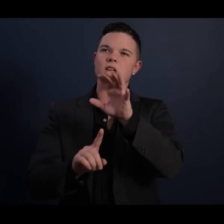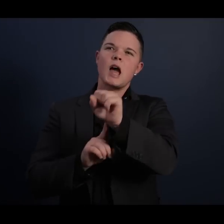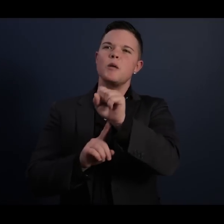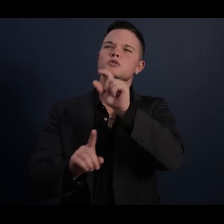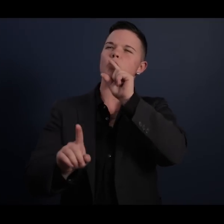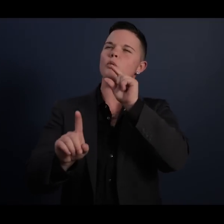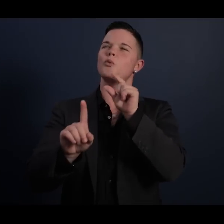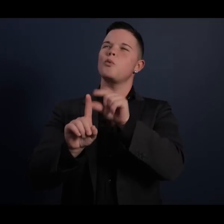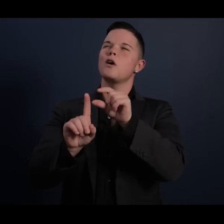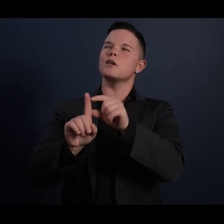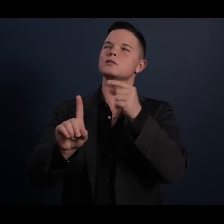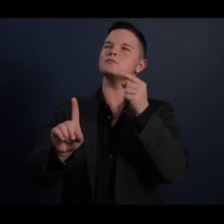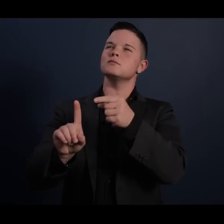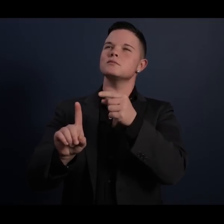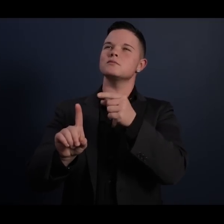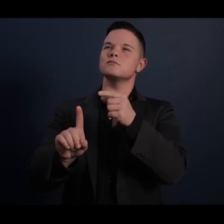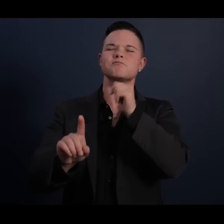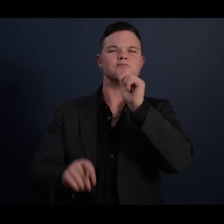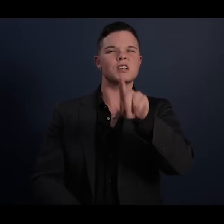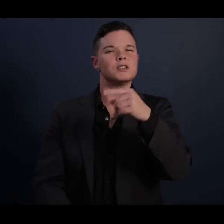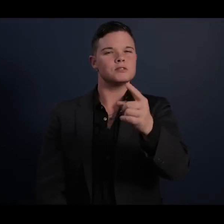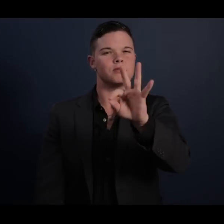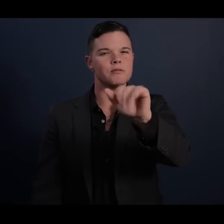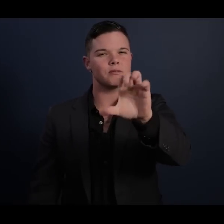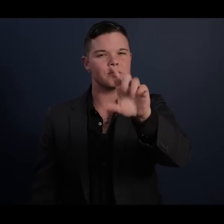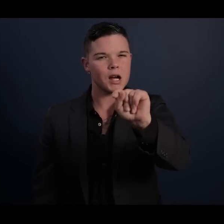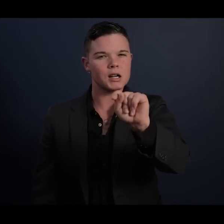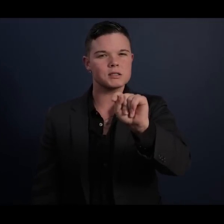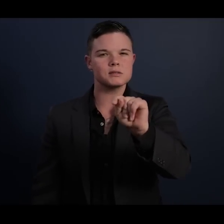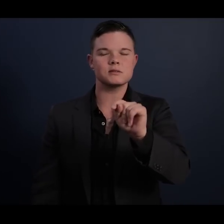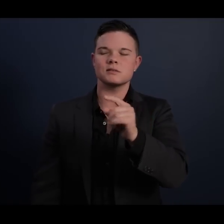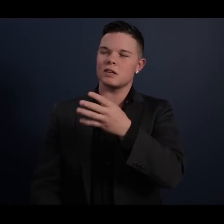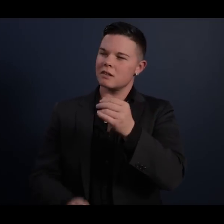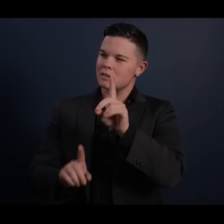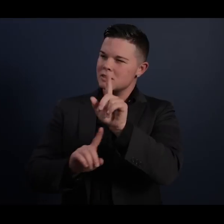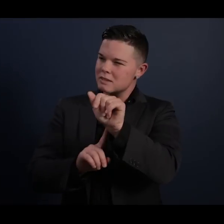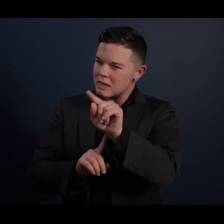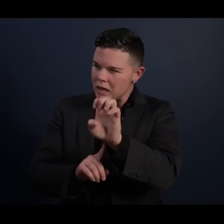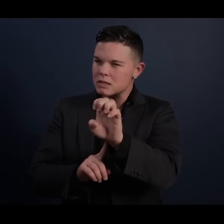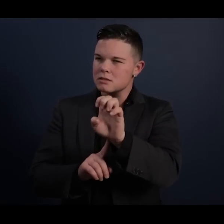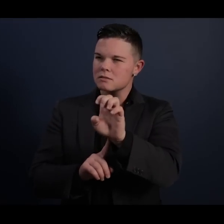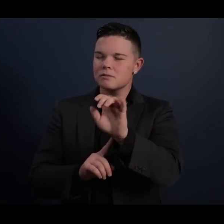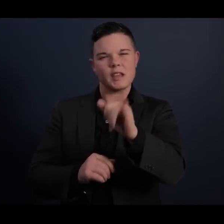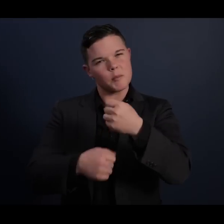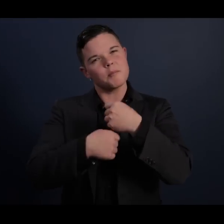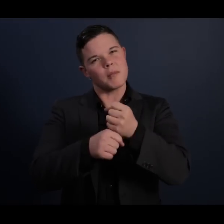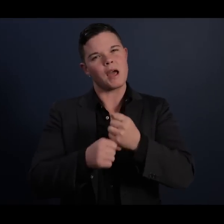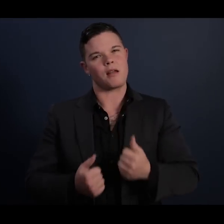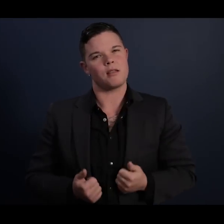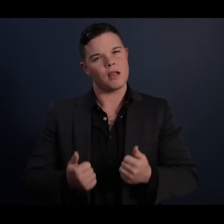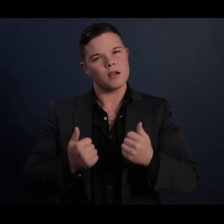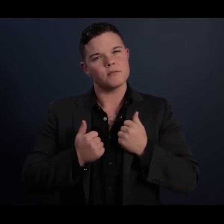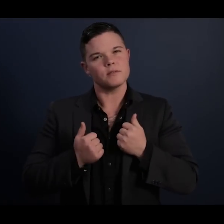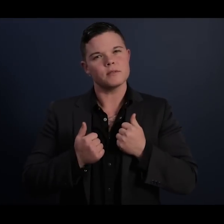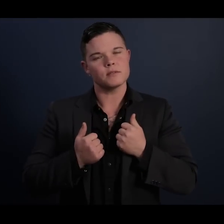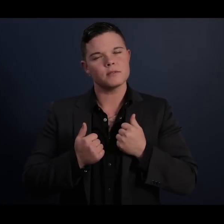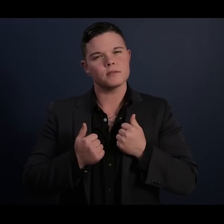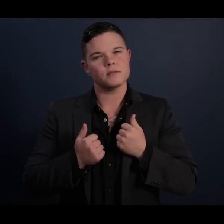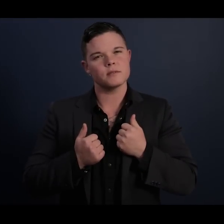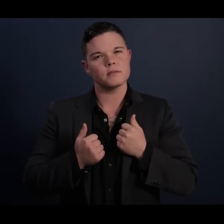not just the facts and the dates that make a life, but